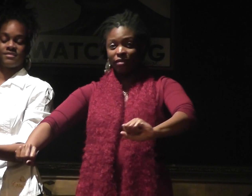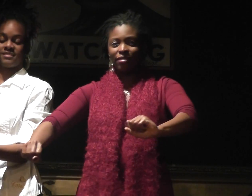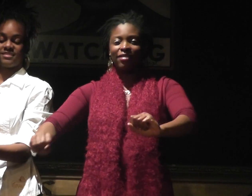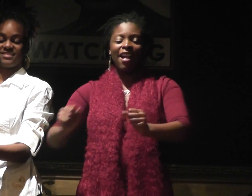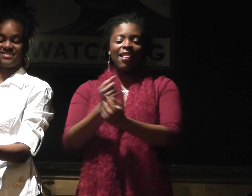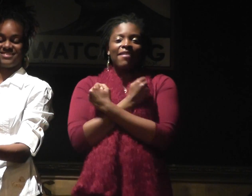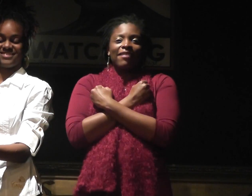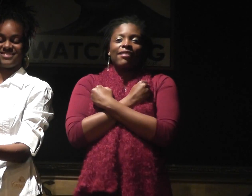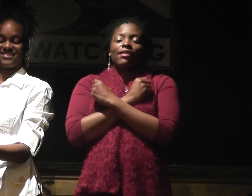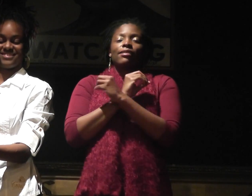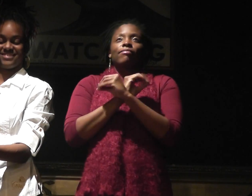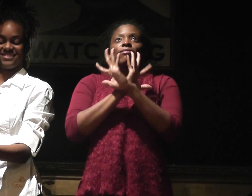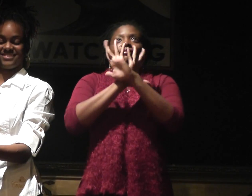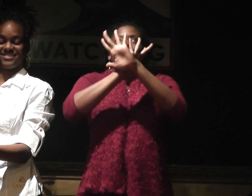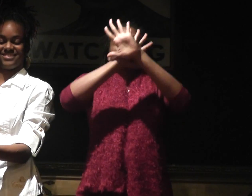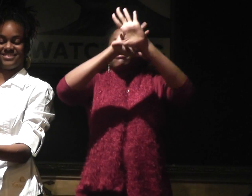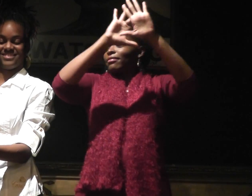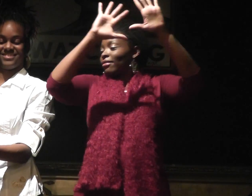We see temptation.